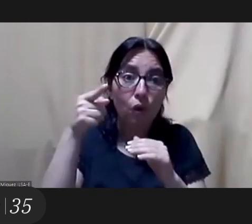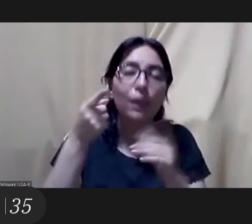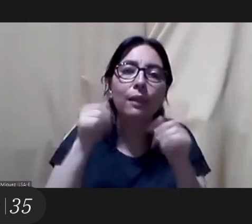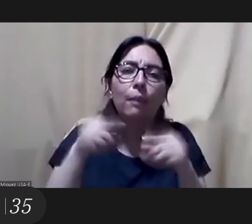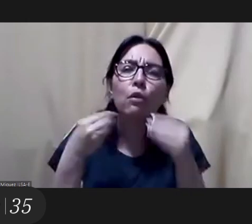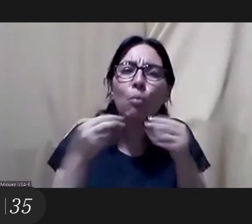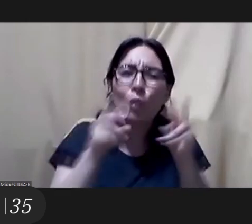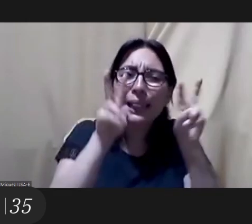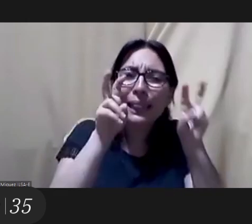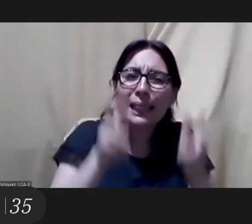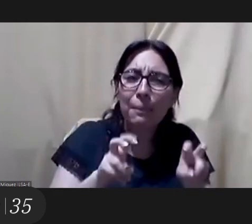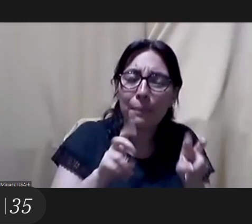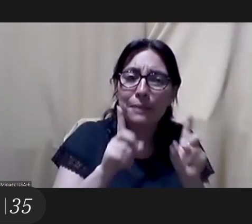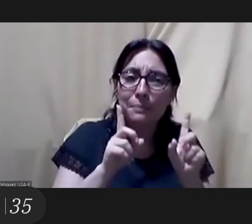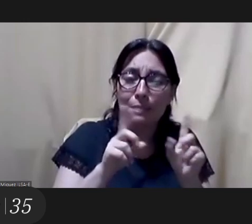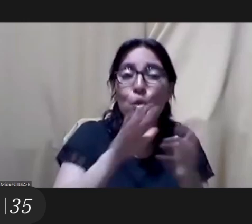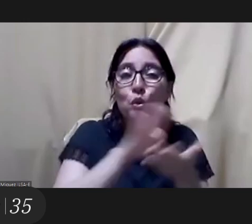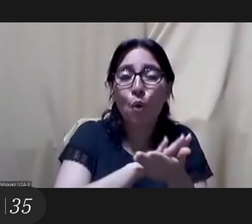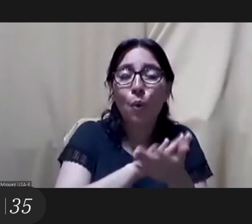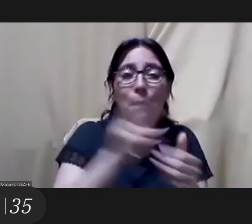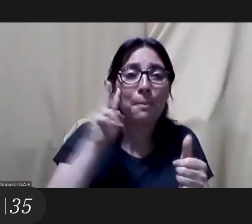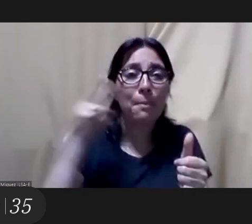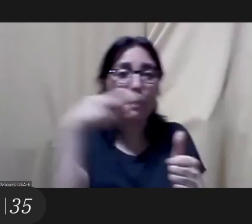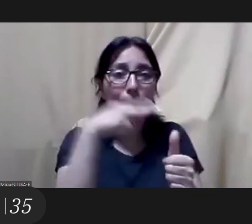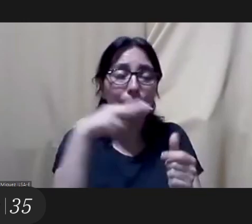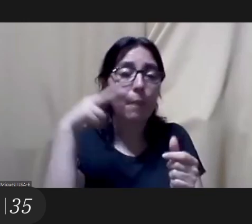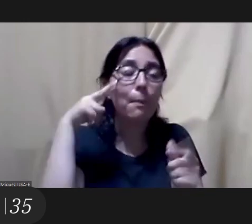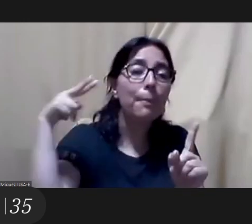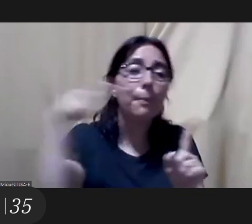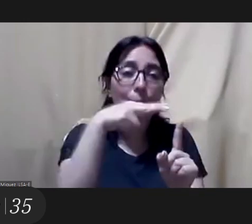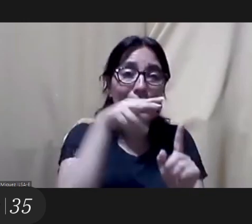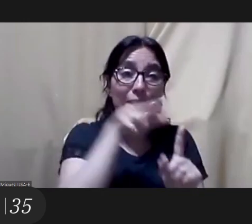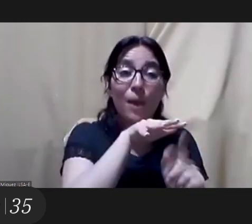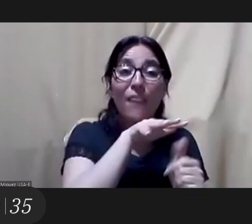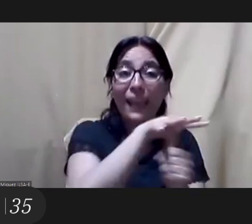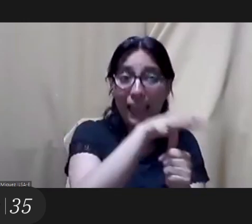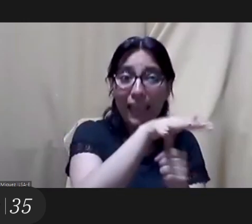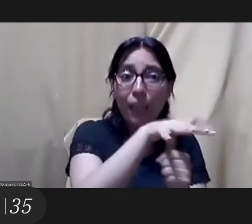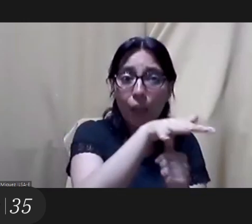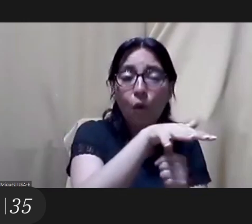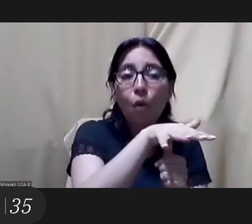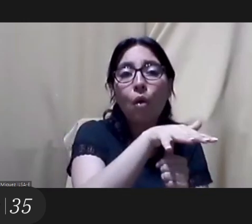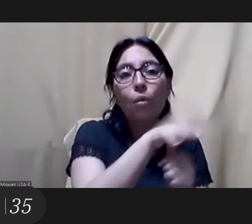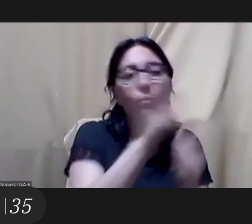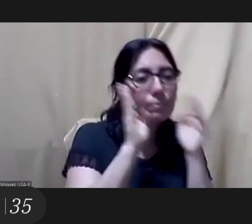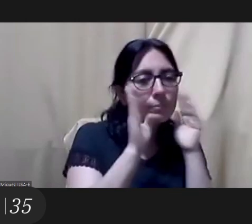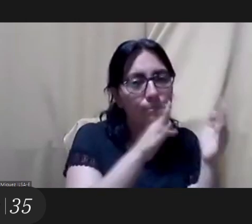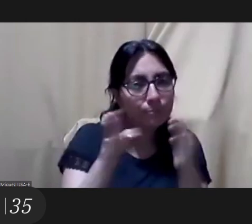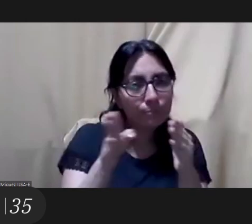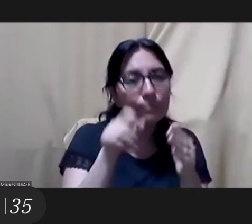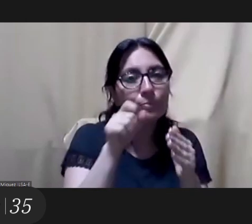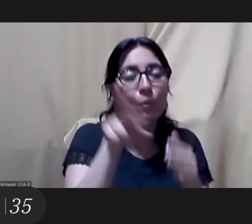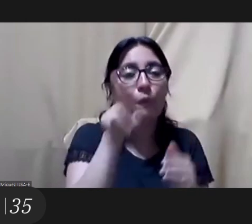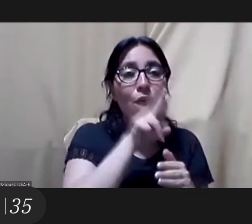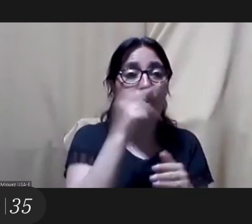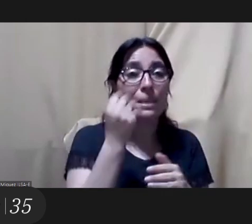education and how to include all those issues related to gender perspective and gender perspective focused